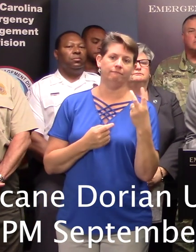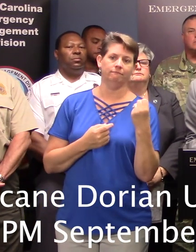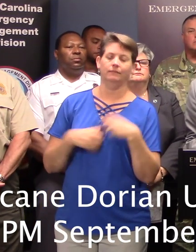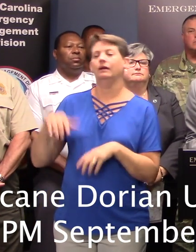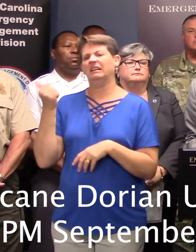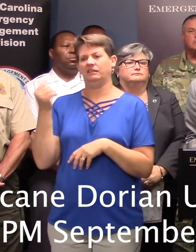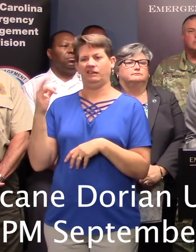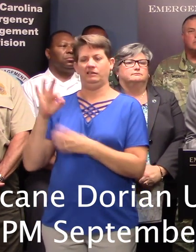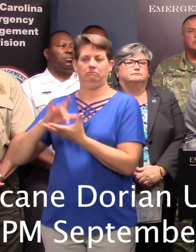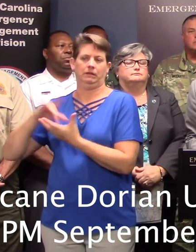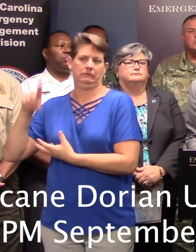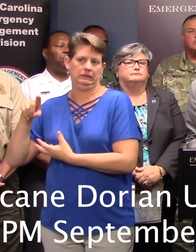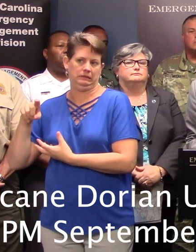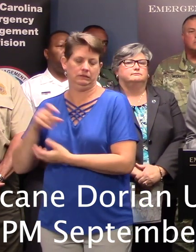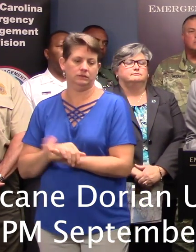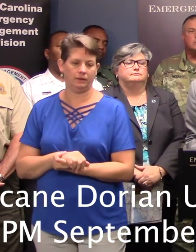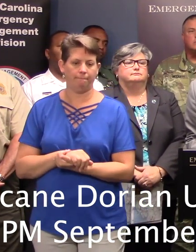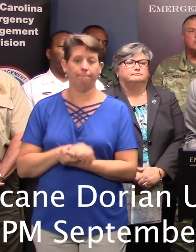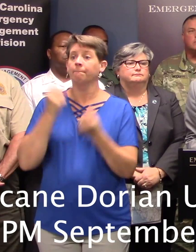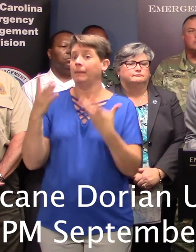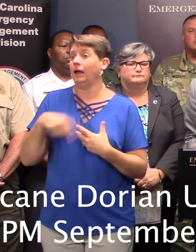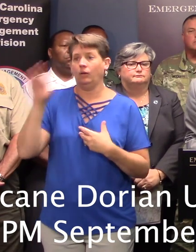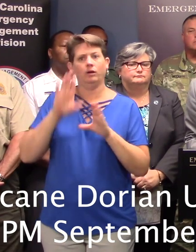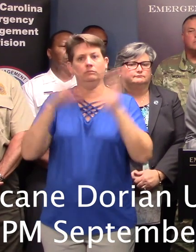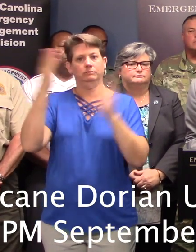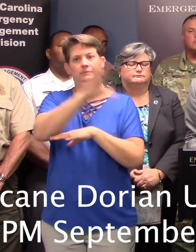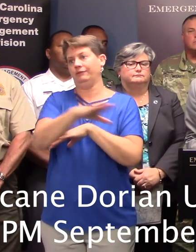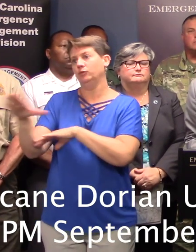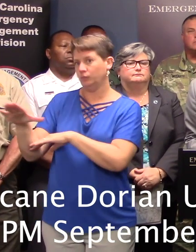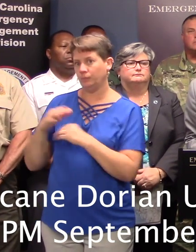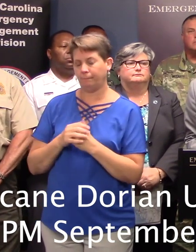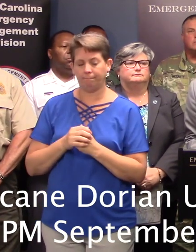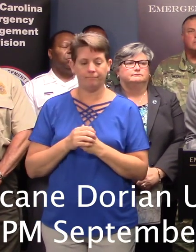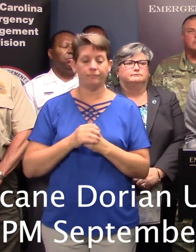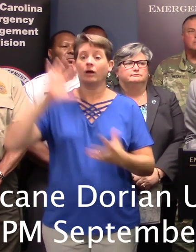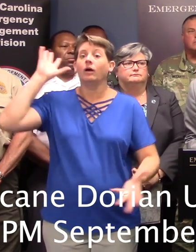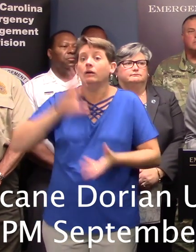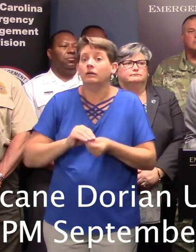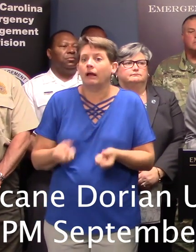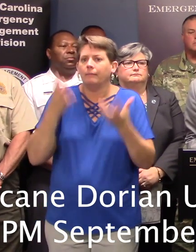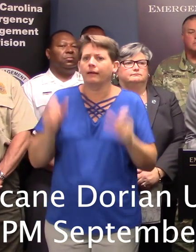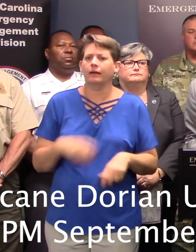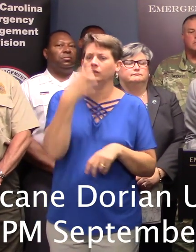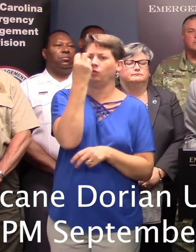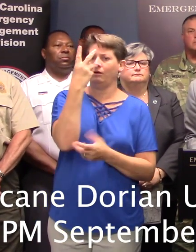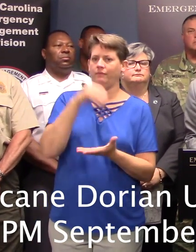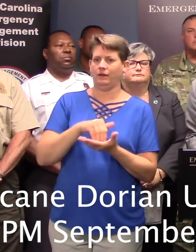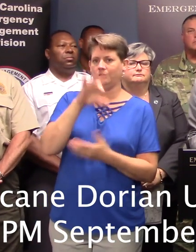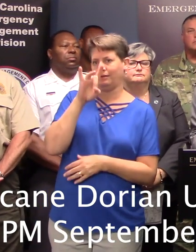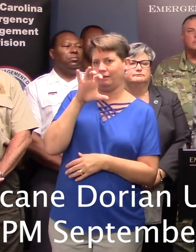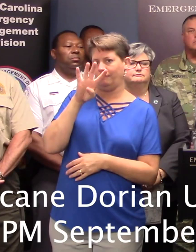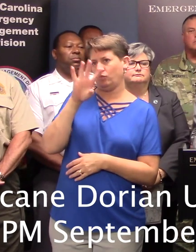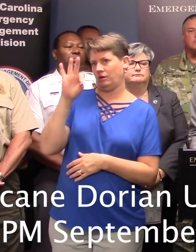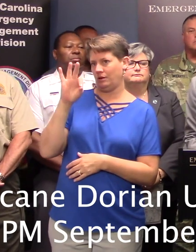medical needs shelters. Many open this afternoon. Our current total capacity is 12,849 and we are